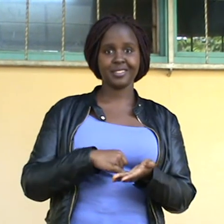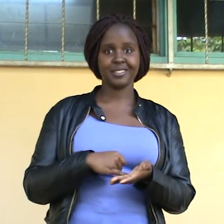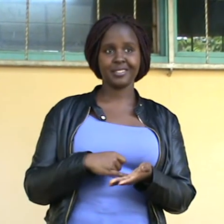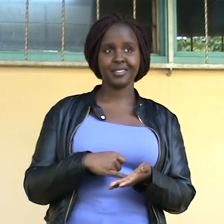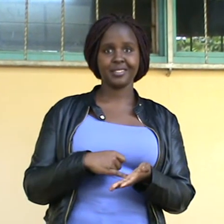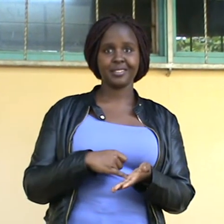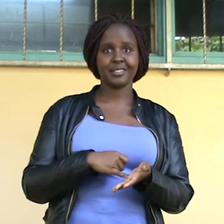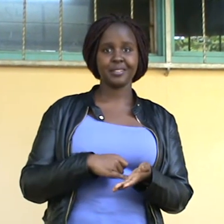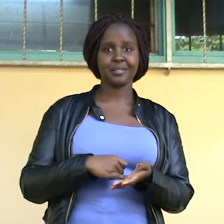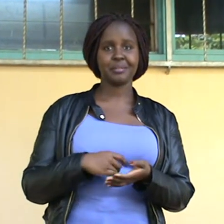Mom woke me up.